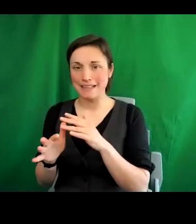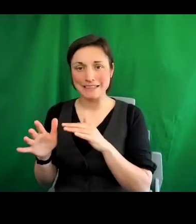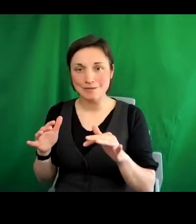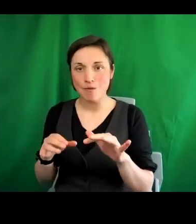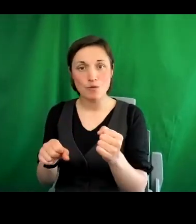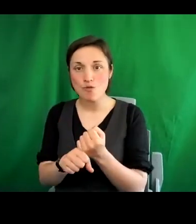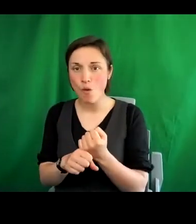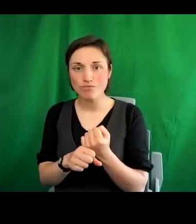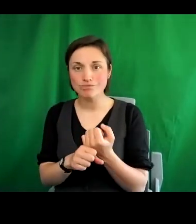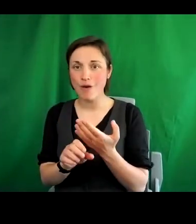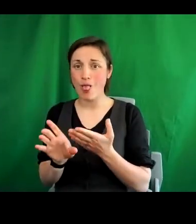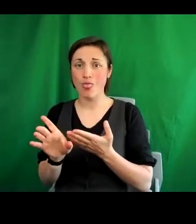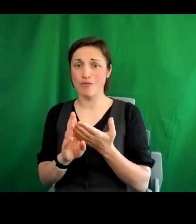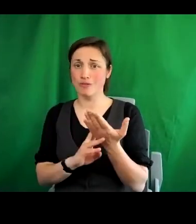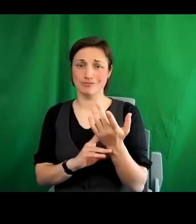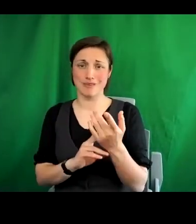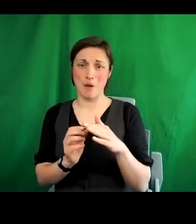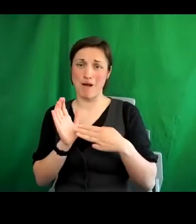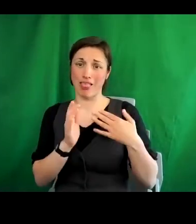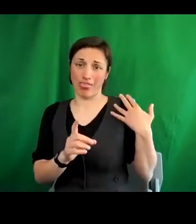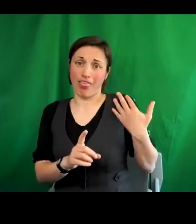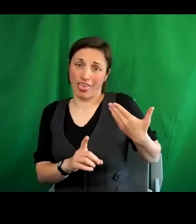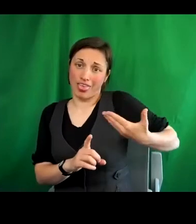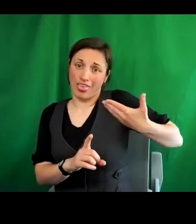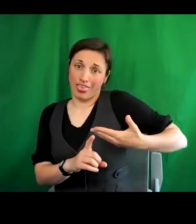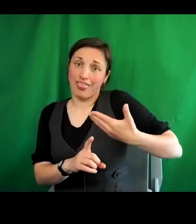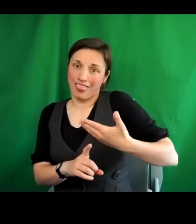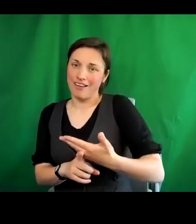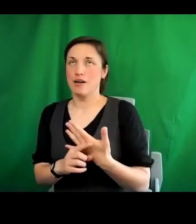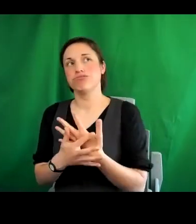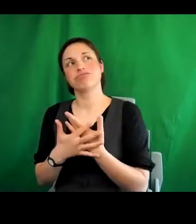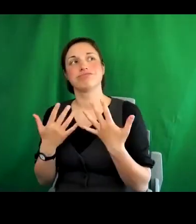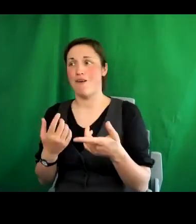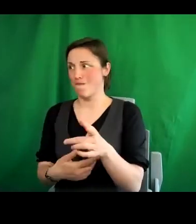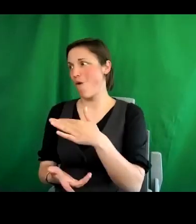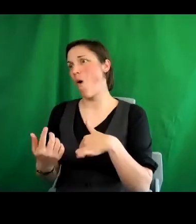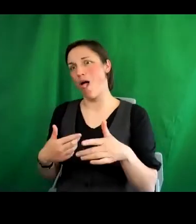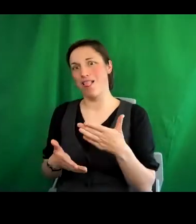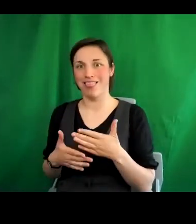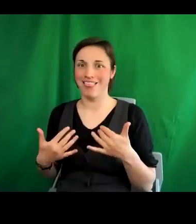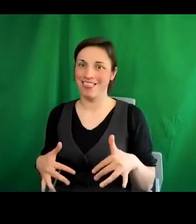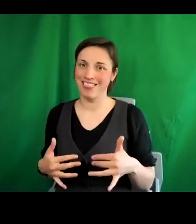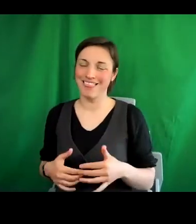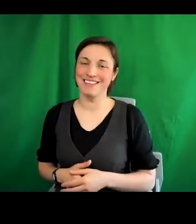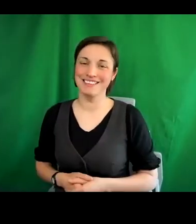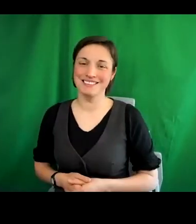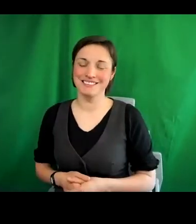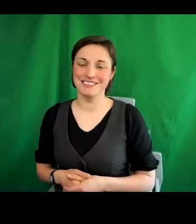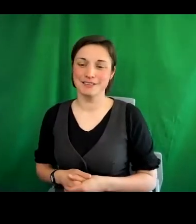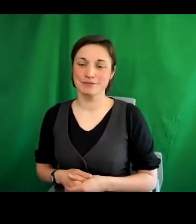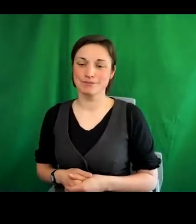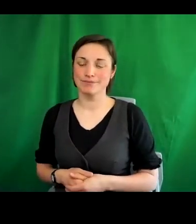have done over the last few months. There have been far, far too many for us all, I'm sure. We look forward to actually